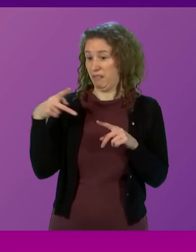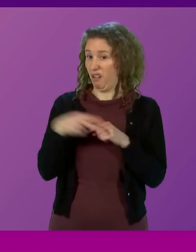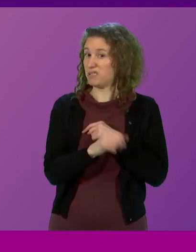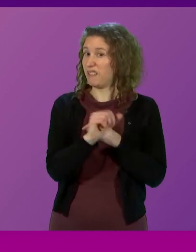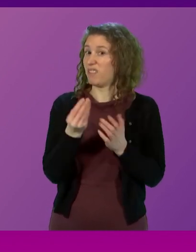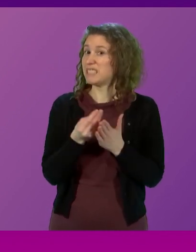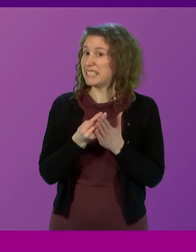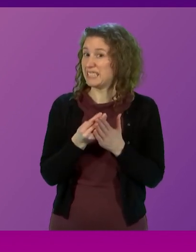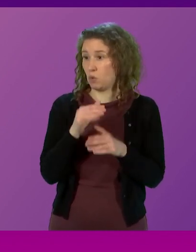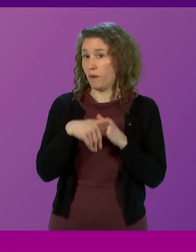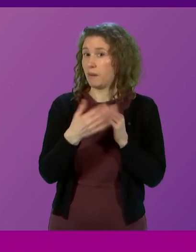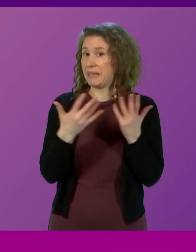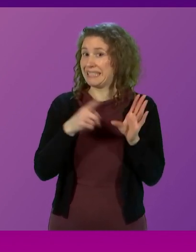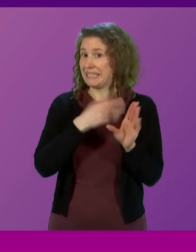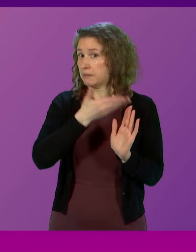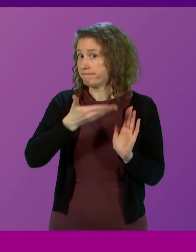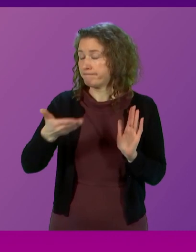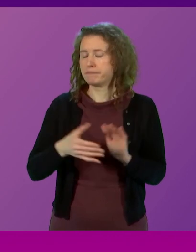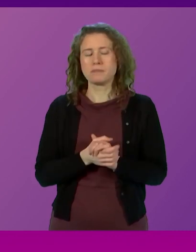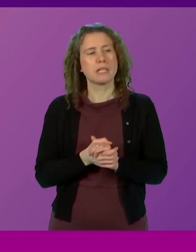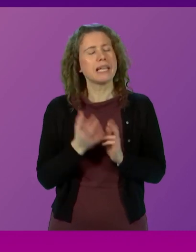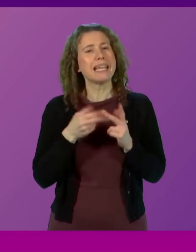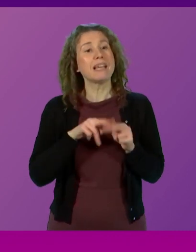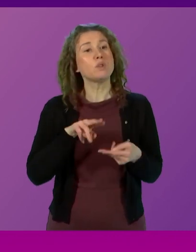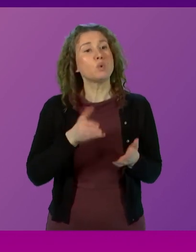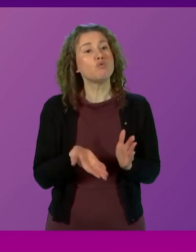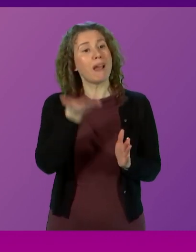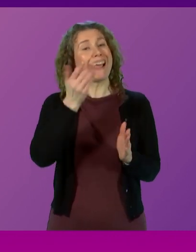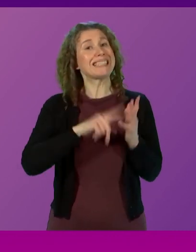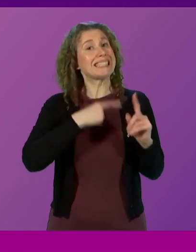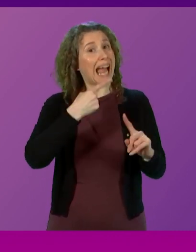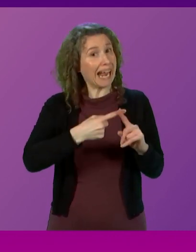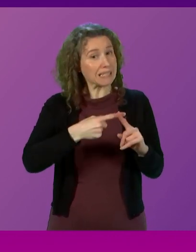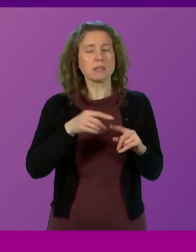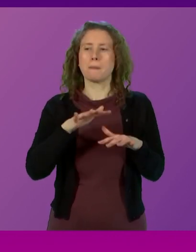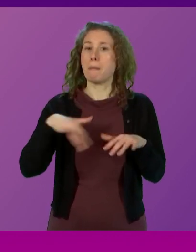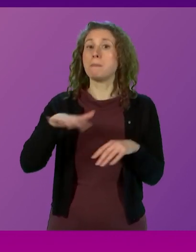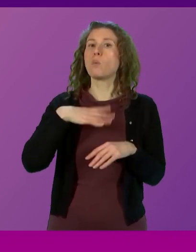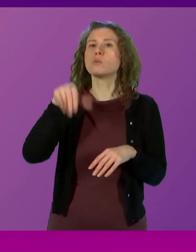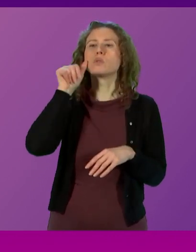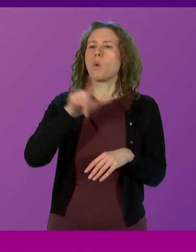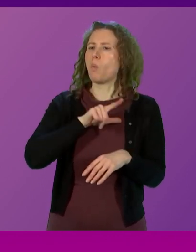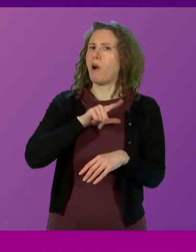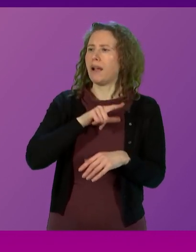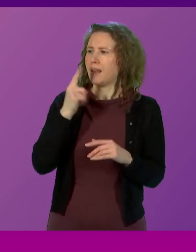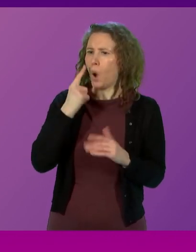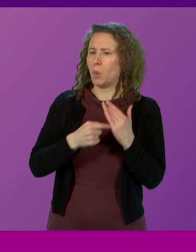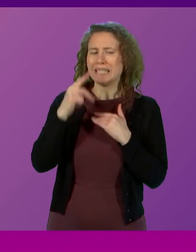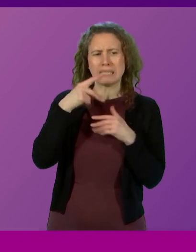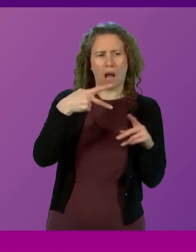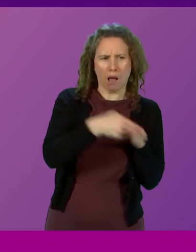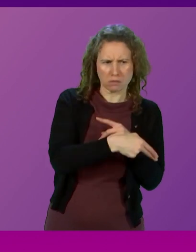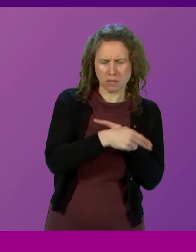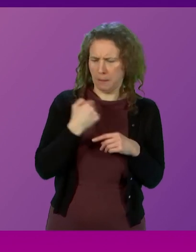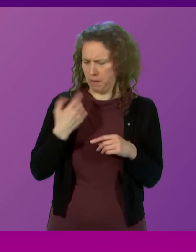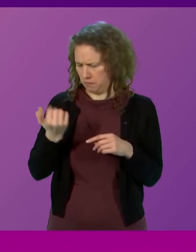funding over several years. If you raise taxes, Mr Swinney, the public wants to know why they see only cuts and a